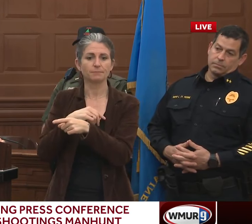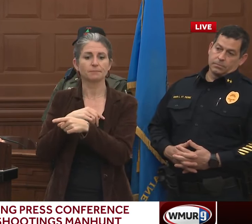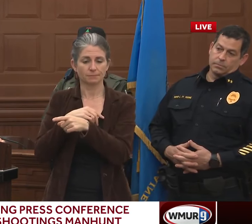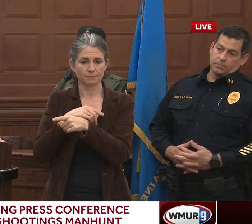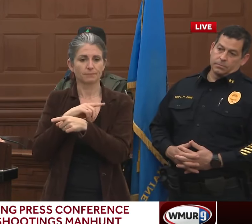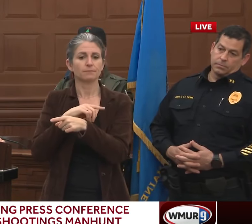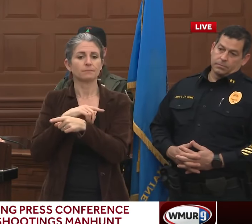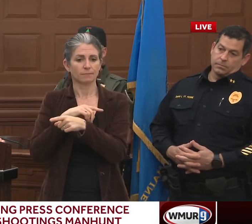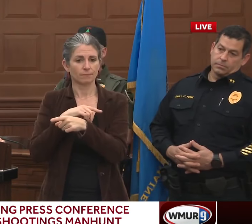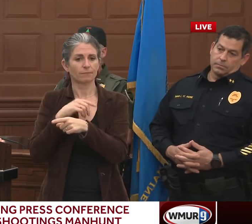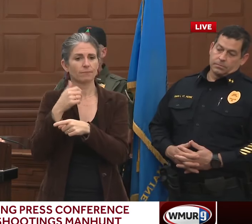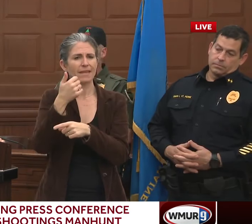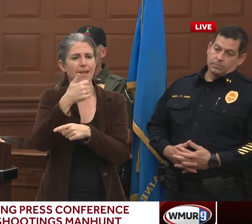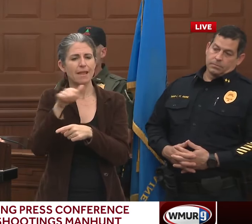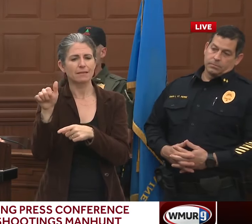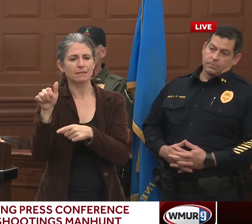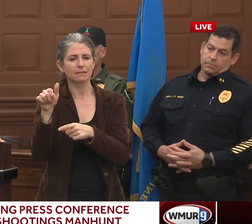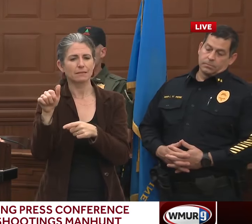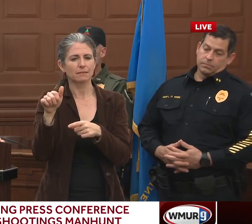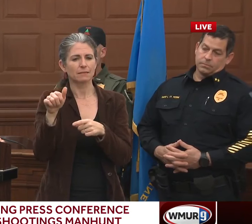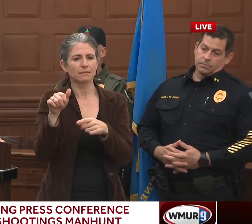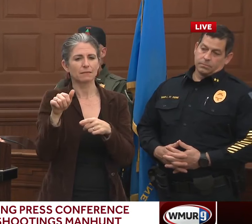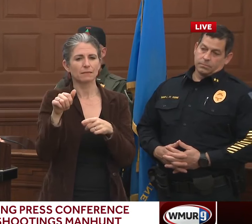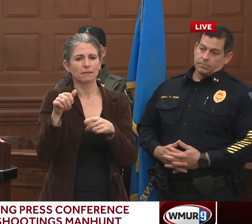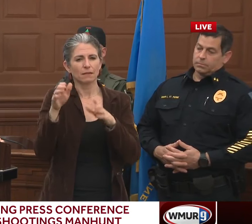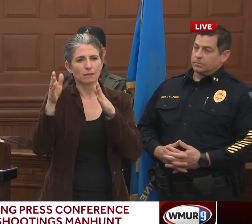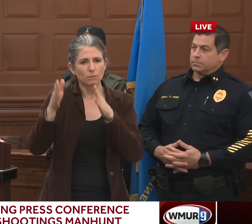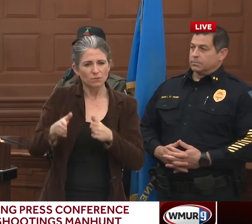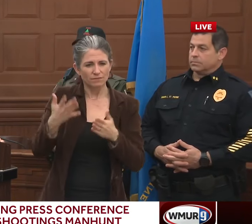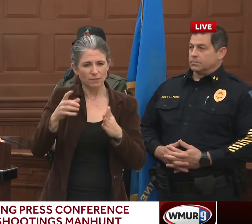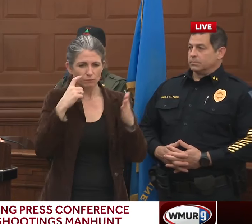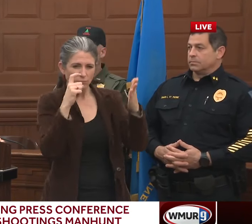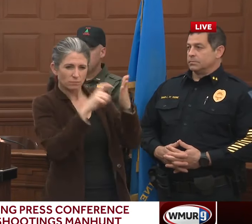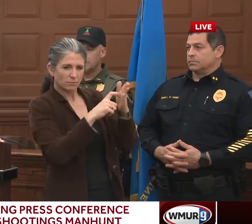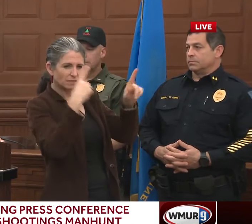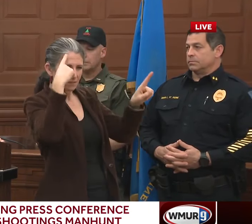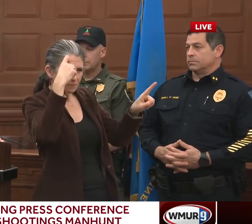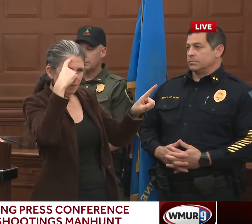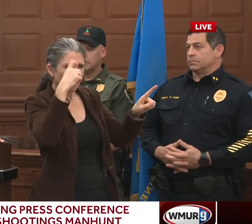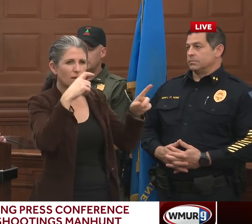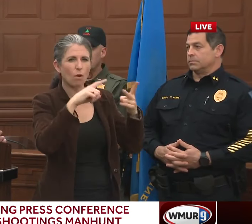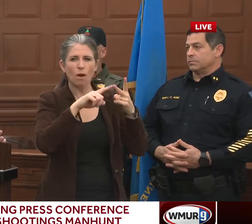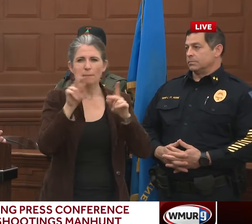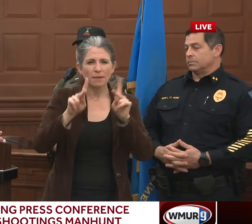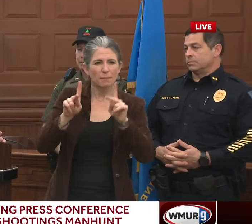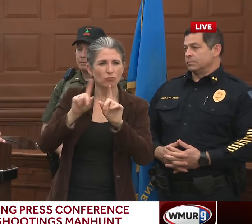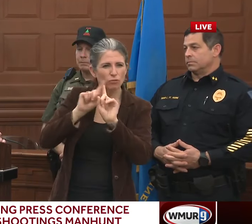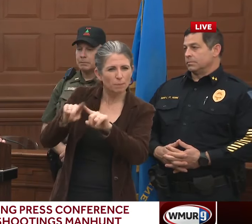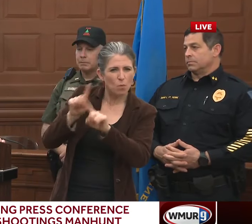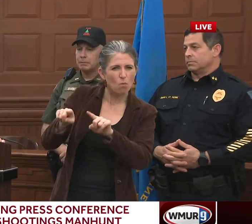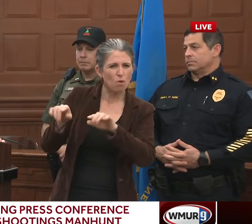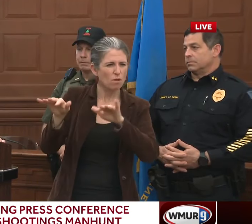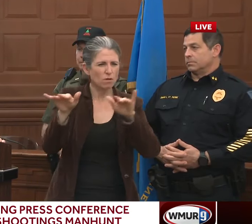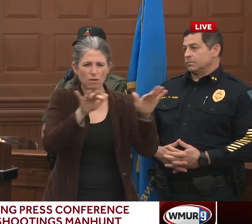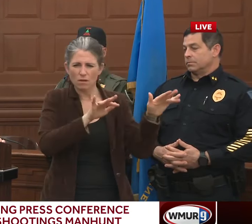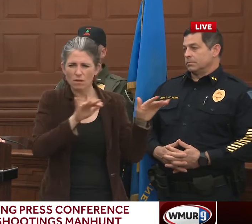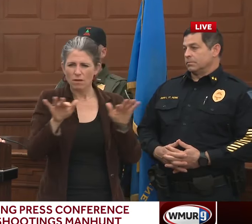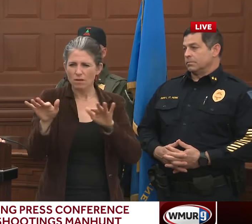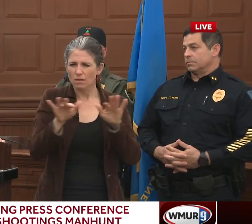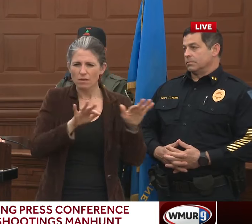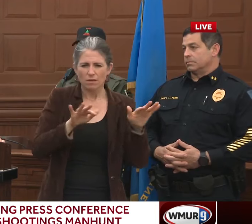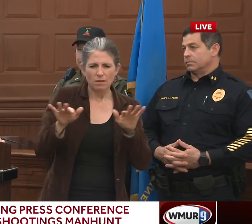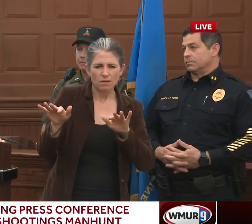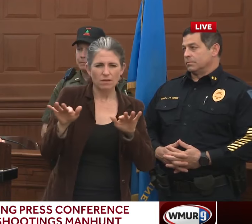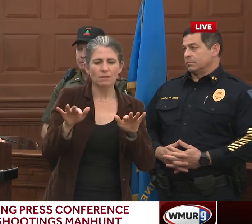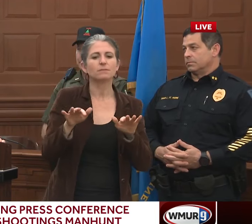enforcement or the public since the shooting took place? Yeah, so we have, again, 530-plus tips and leads